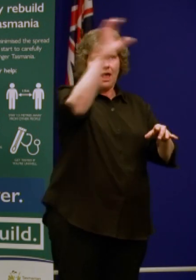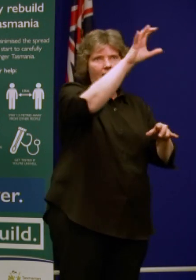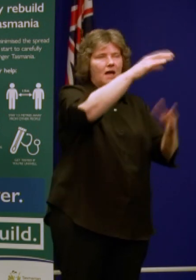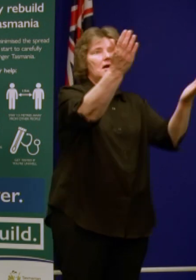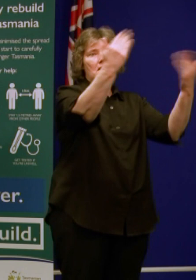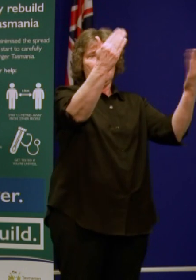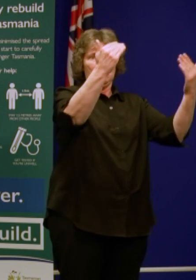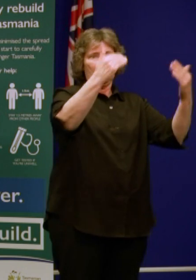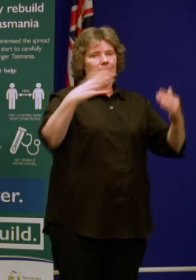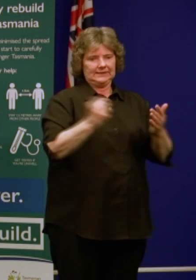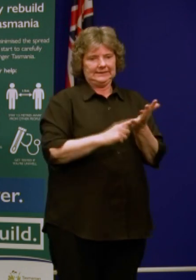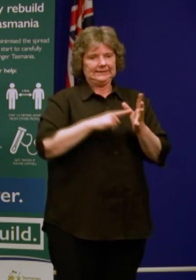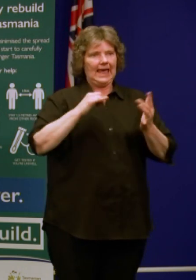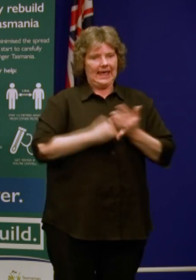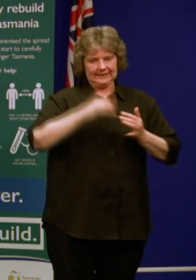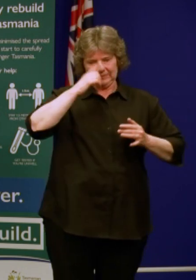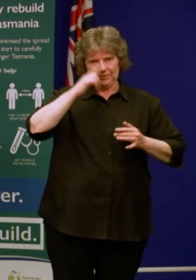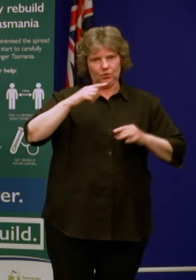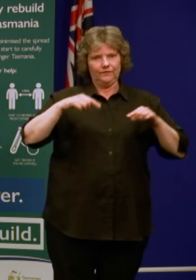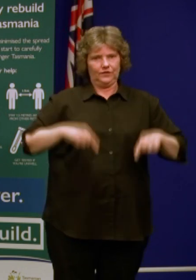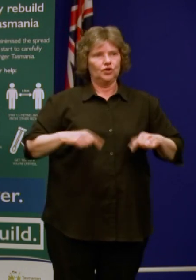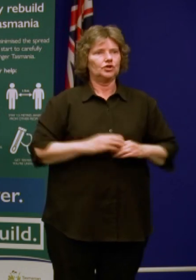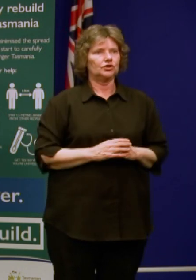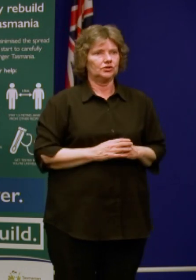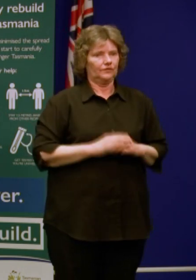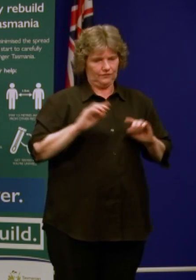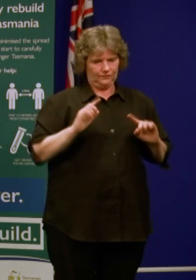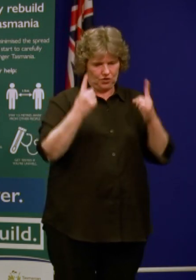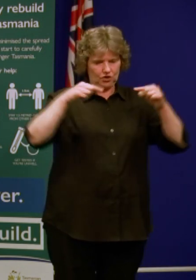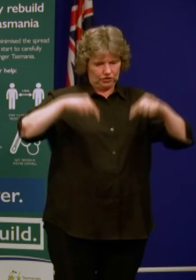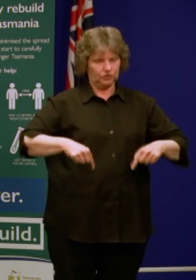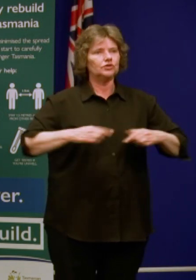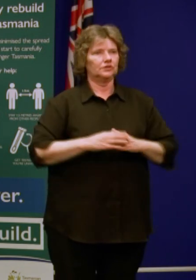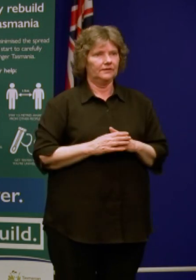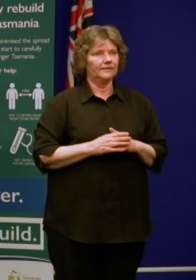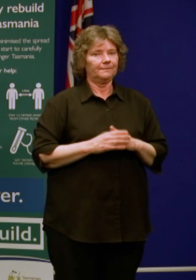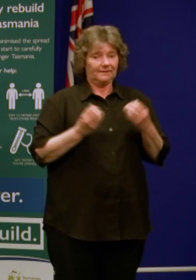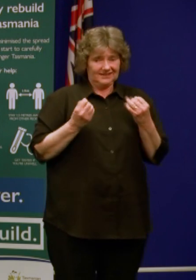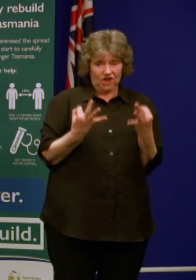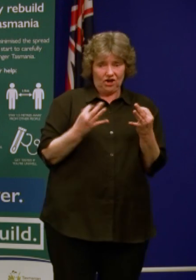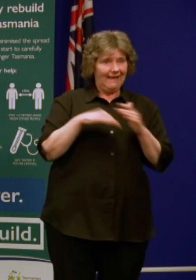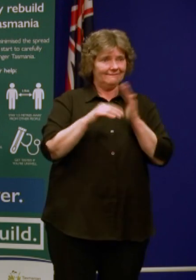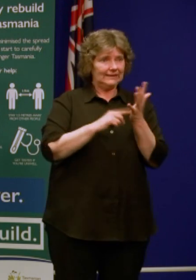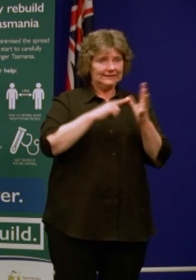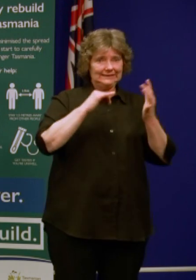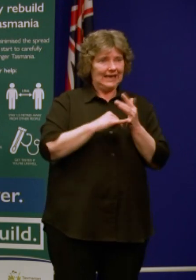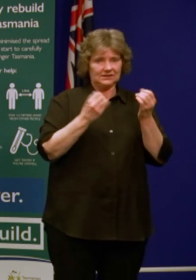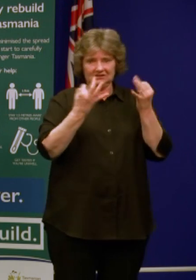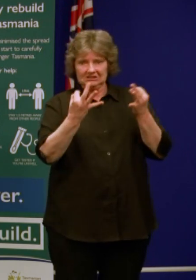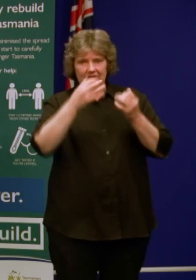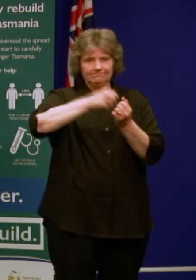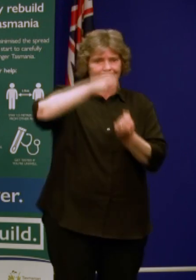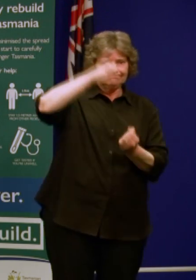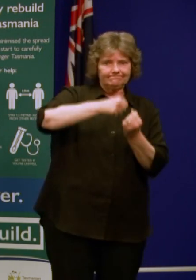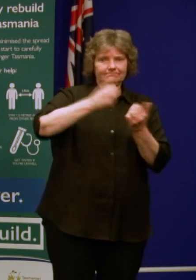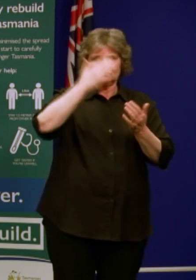Currently the benchmark is that we don't have those skills here in Tasmania and we will then look at providing an exemption and the